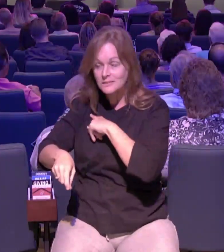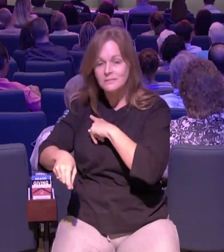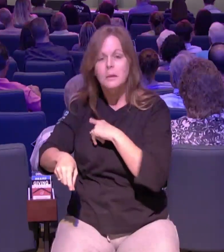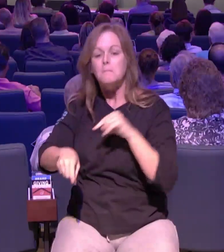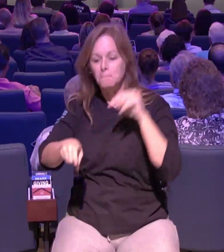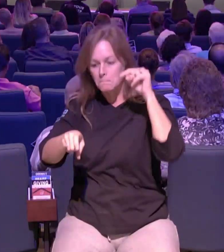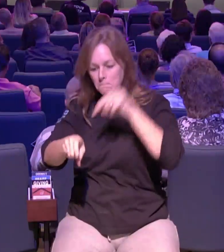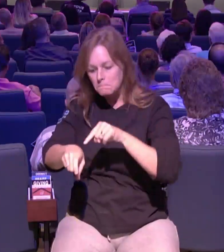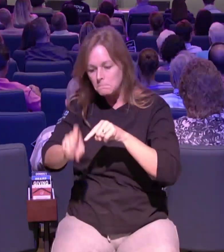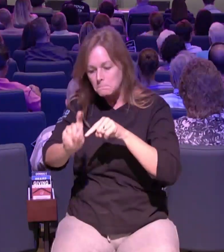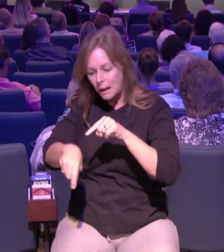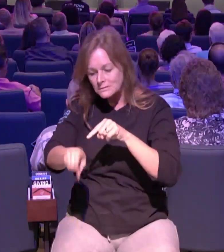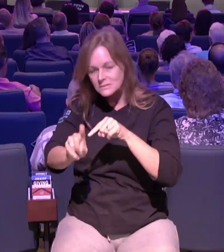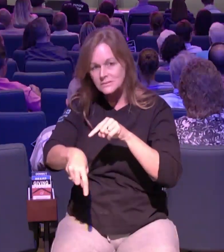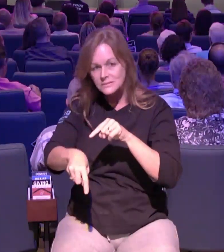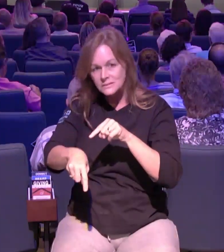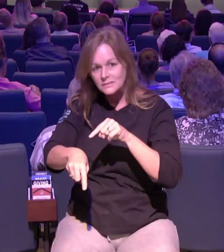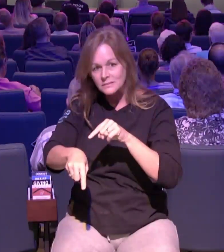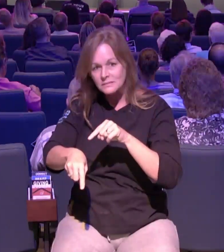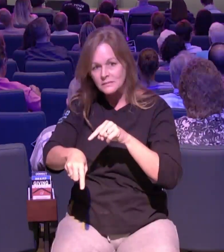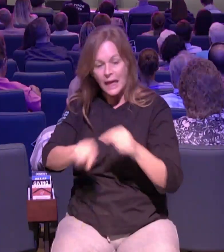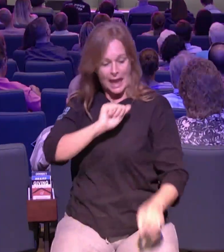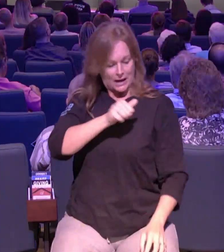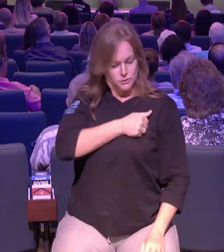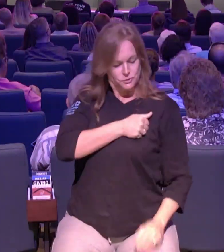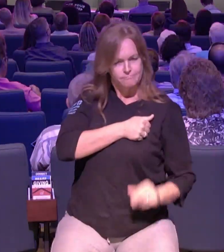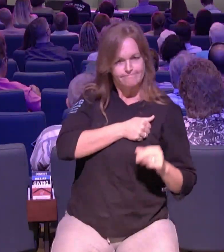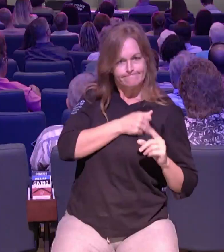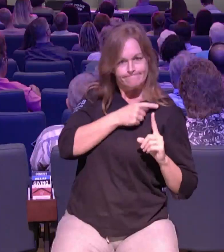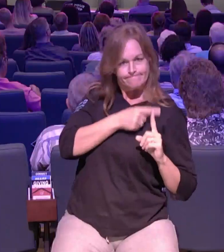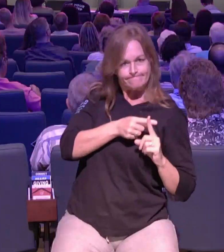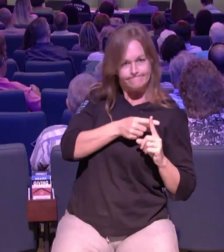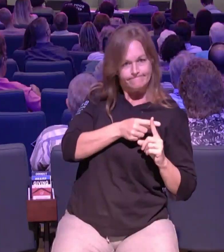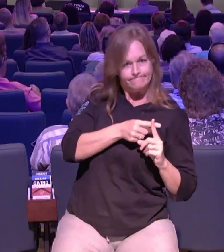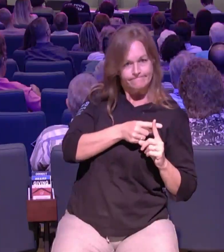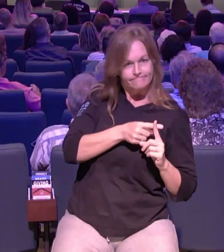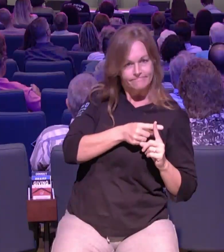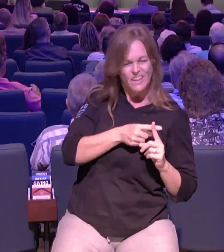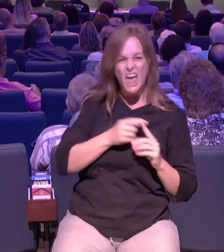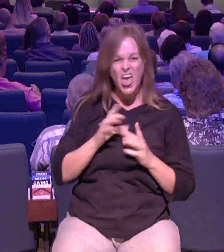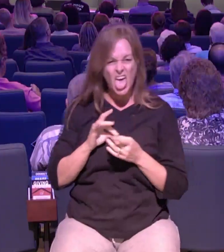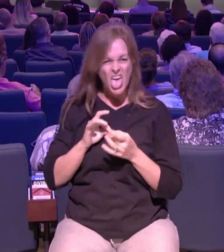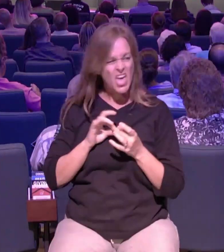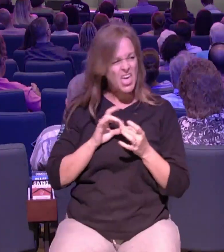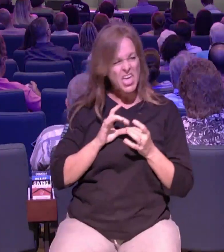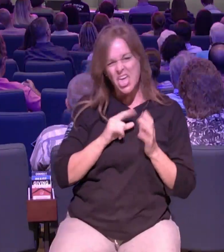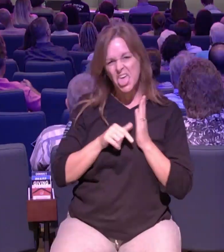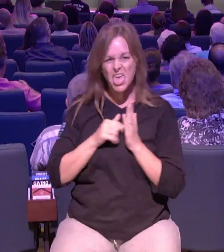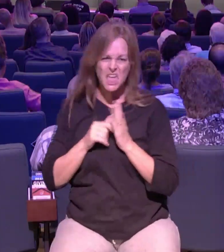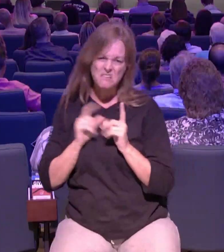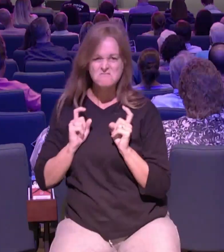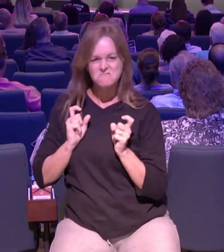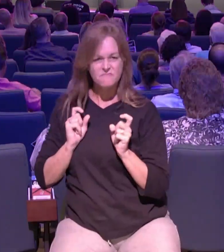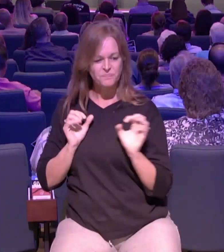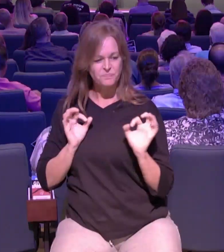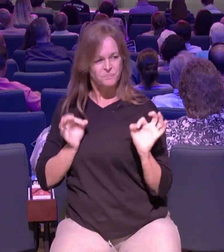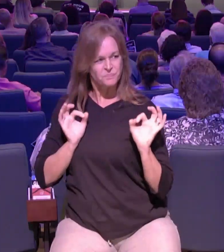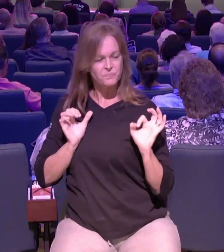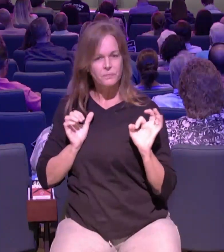oxymoron a non-serving christian is a contradiction i cannot call myself a follower of jesus